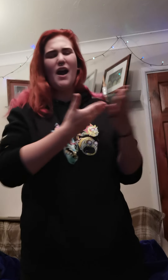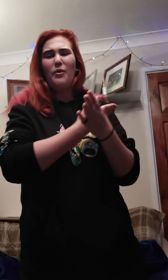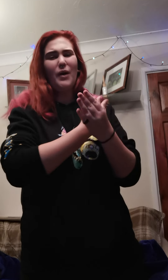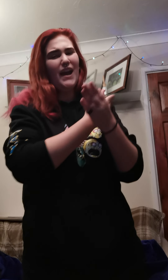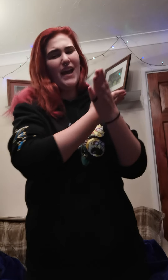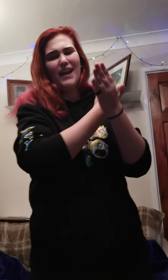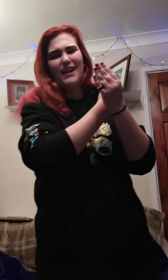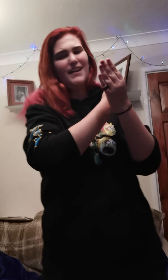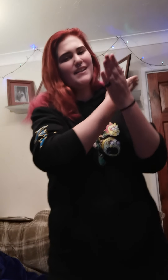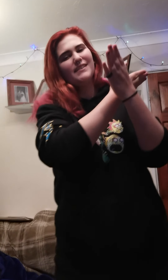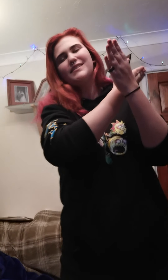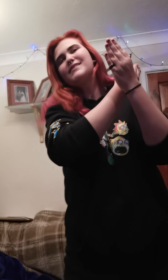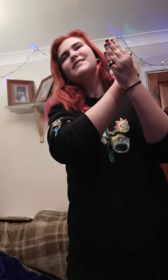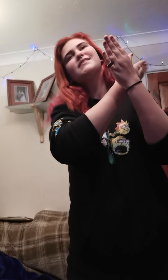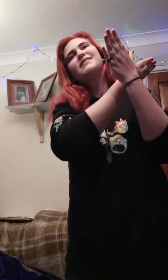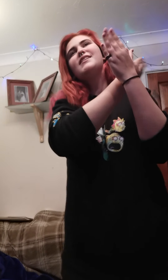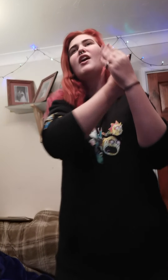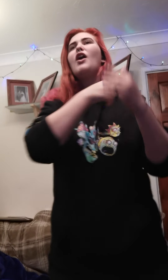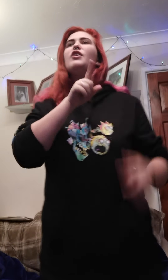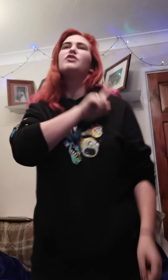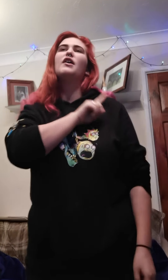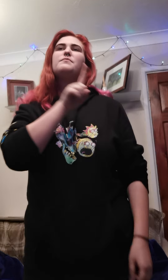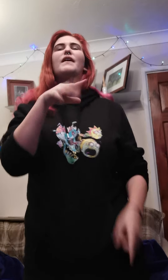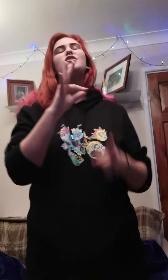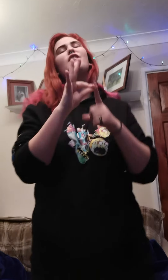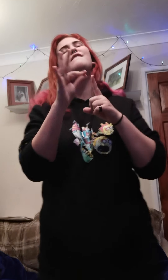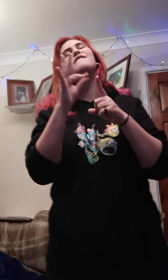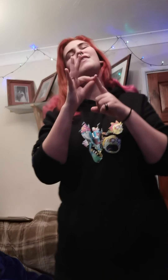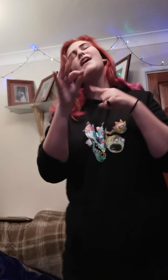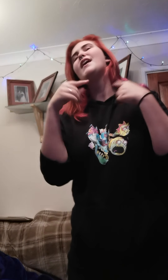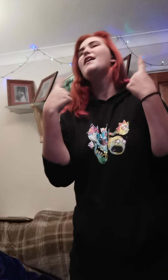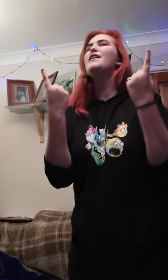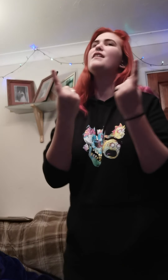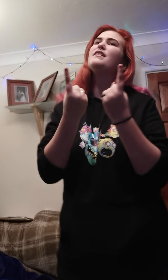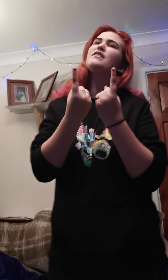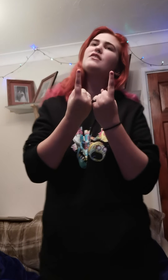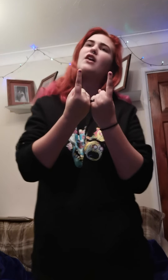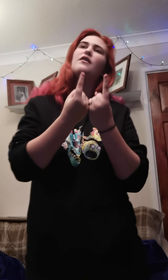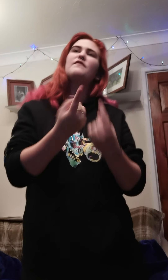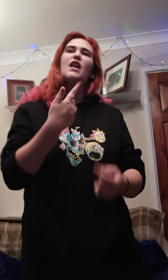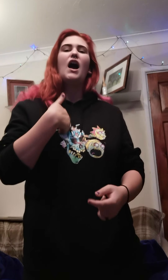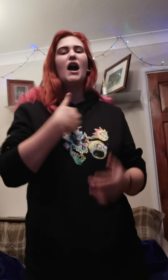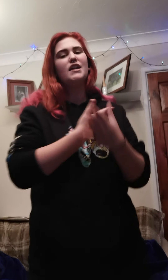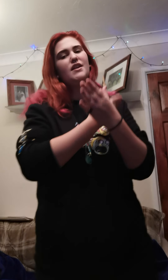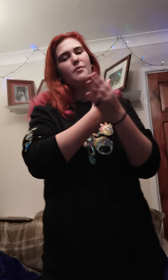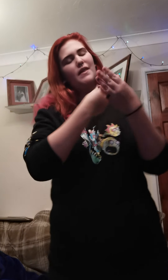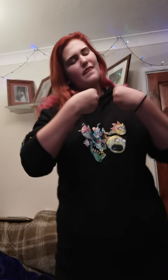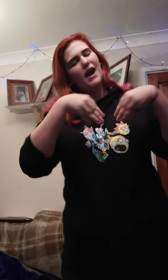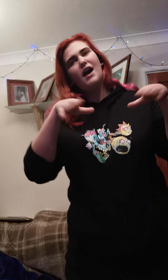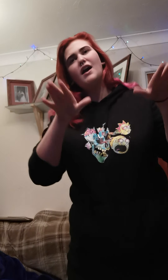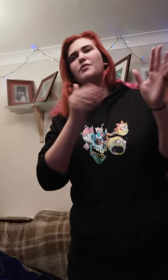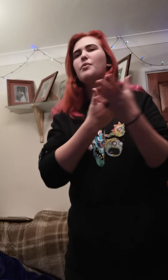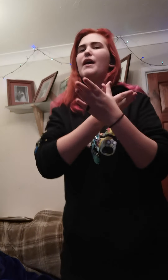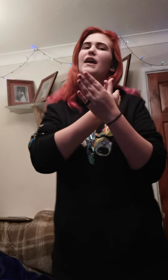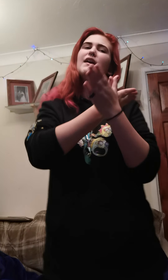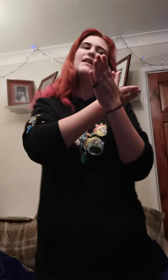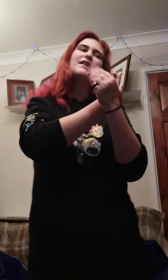waiting You're my best friend I'm flying without waiting